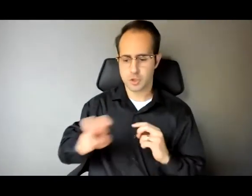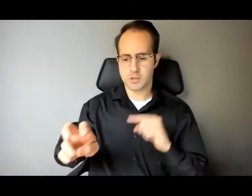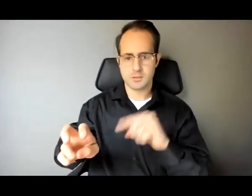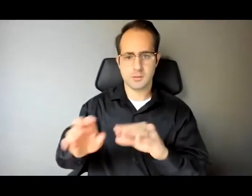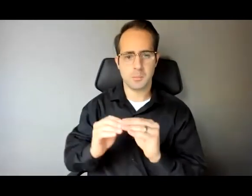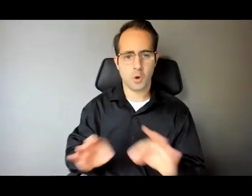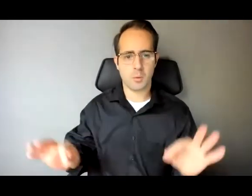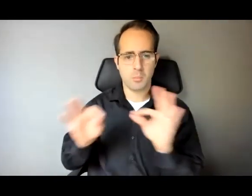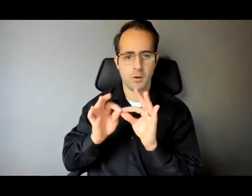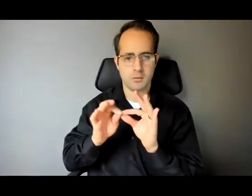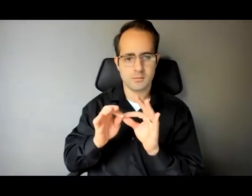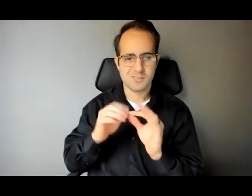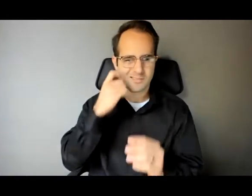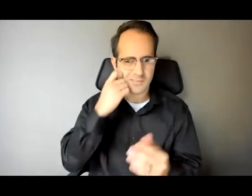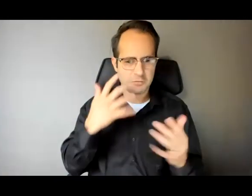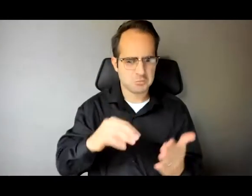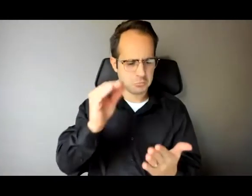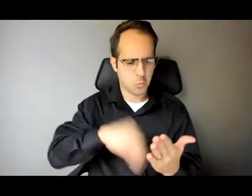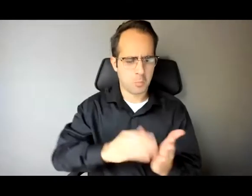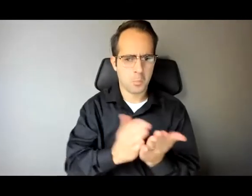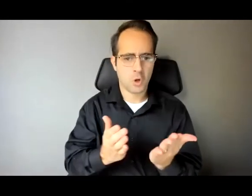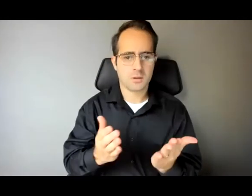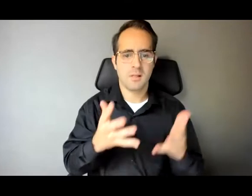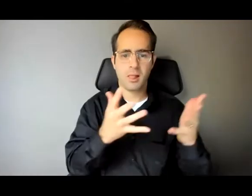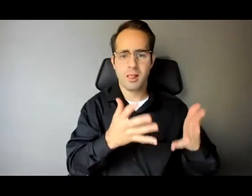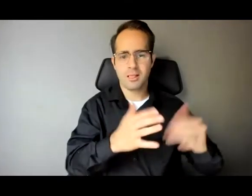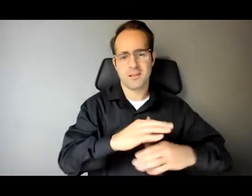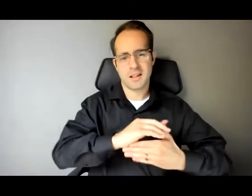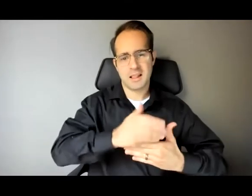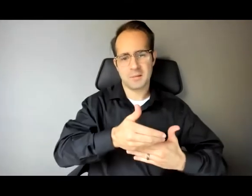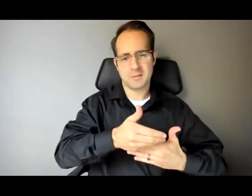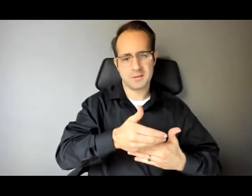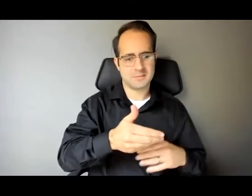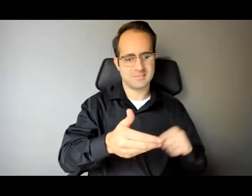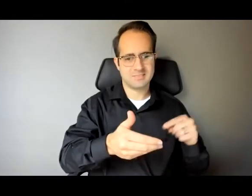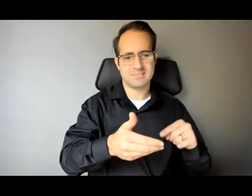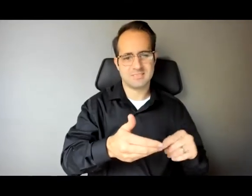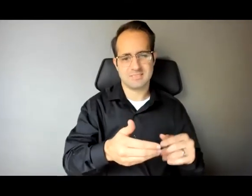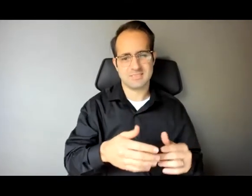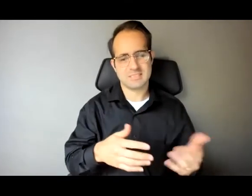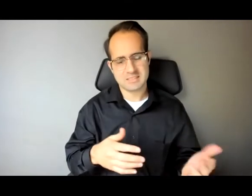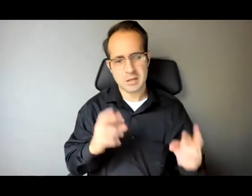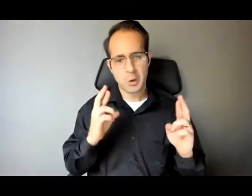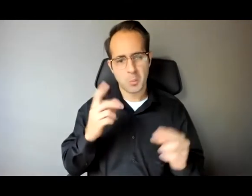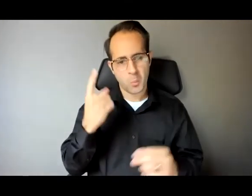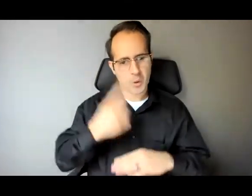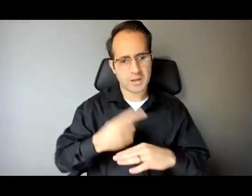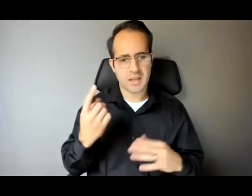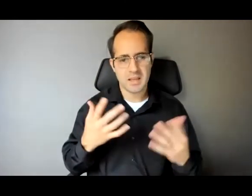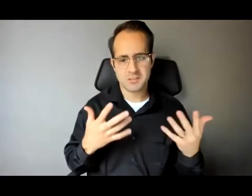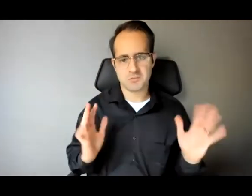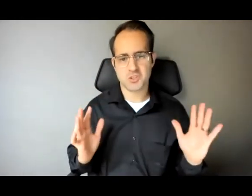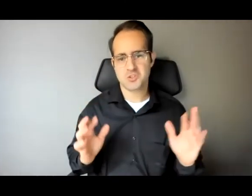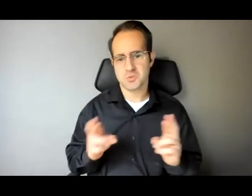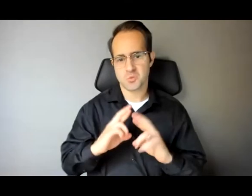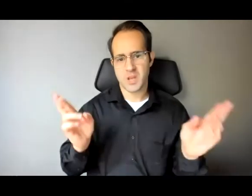on my macbook and one day maybe I'll feel confident that it's done and that there's a lesson there for the rest of you but selfishly